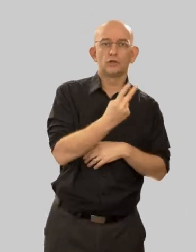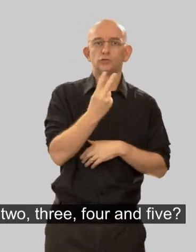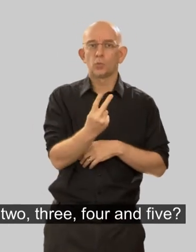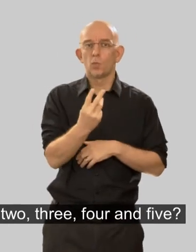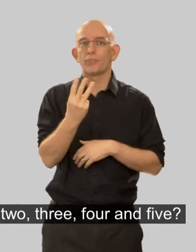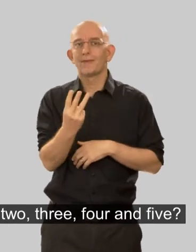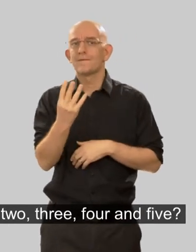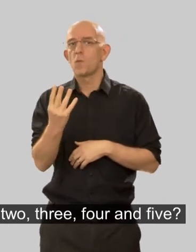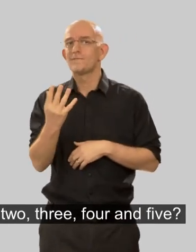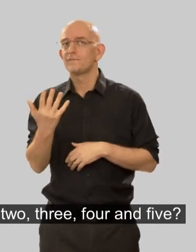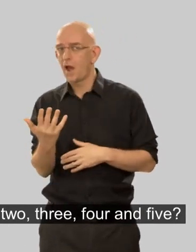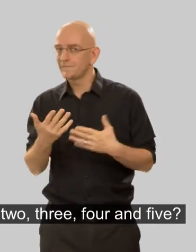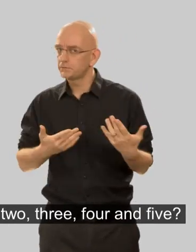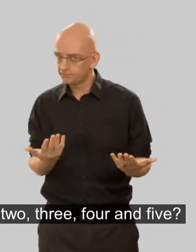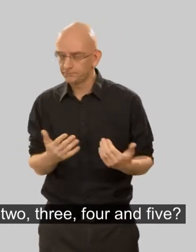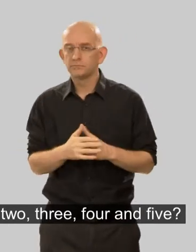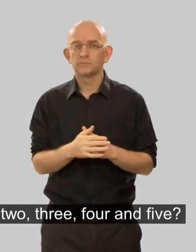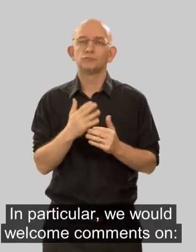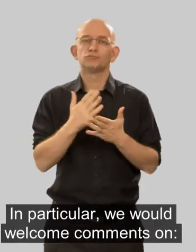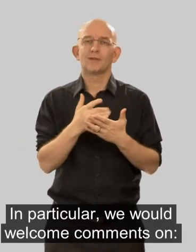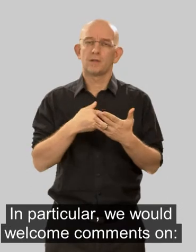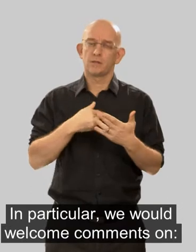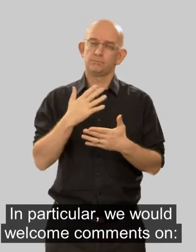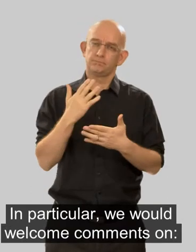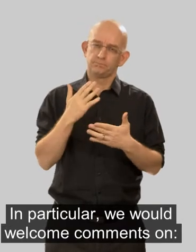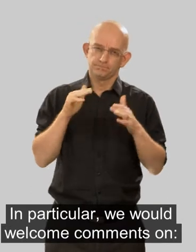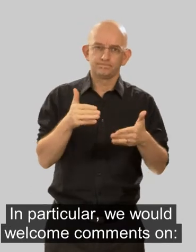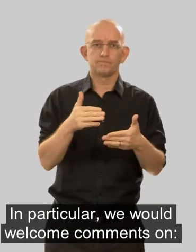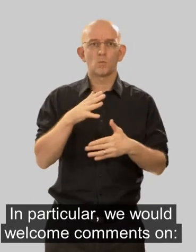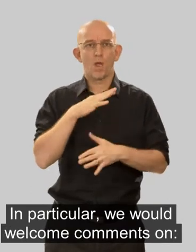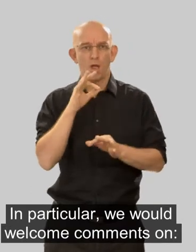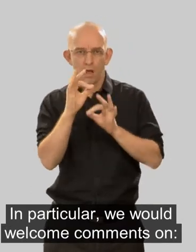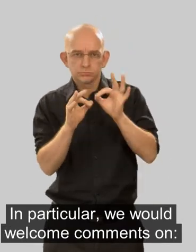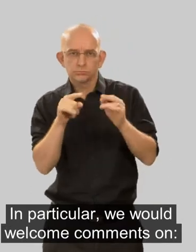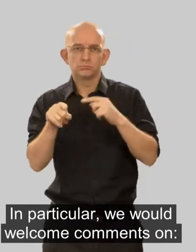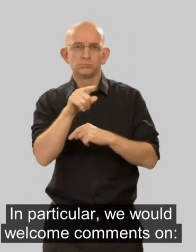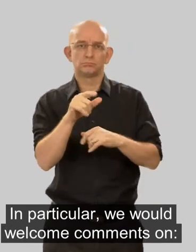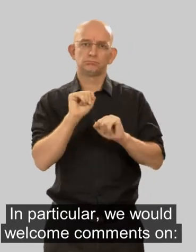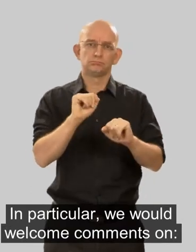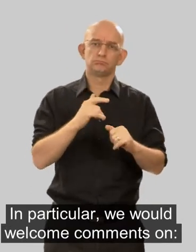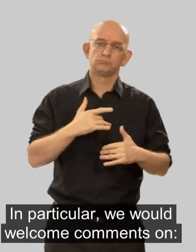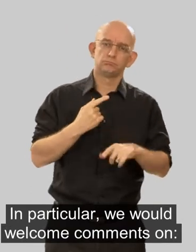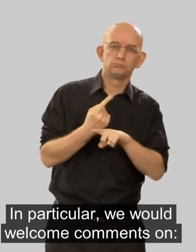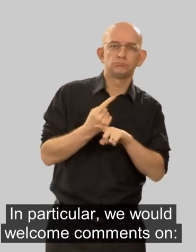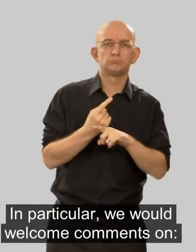3 4 and 5 In particular we would welcome comments on